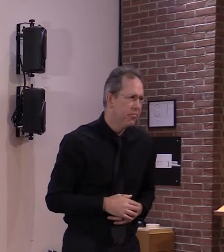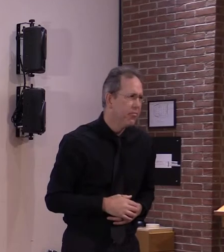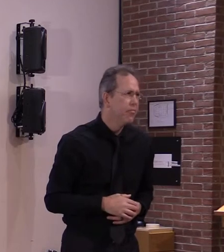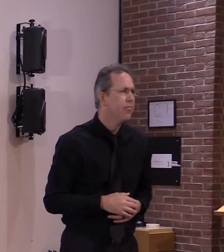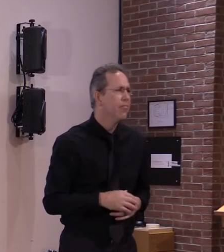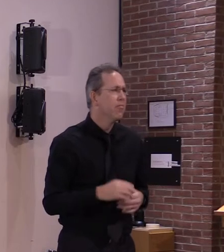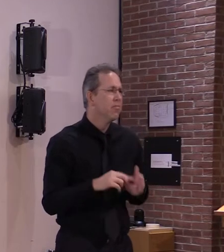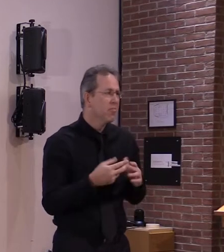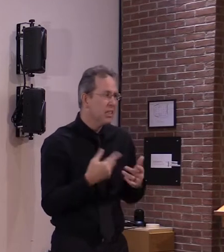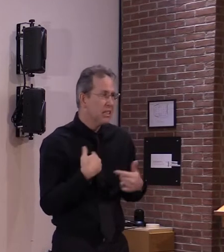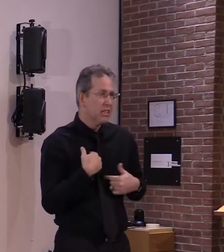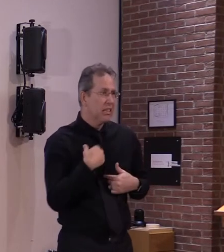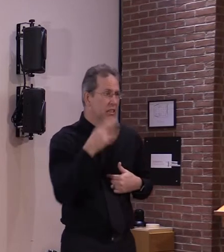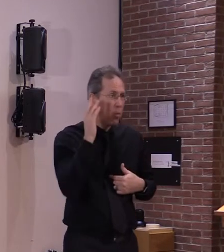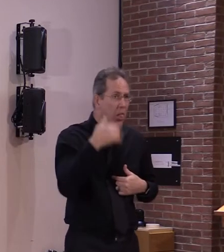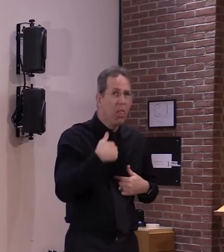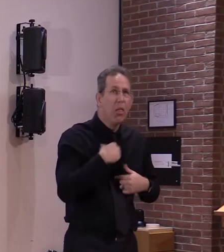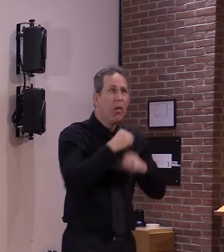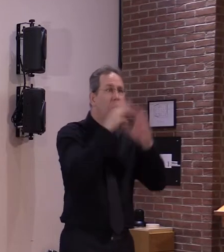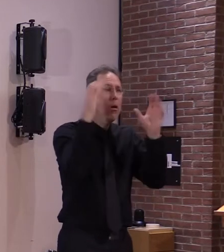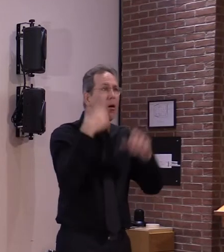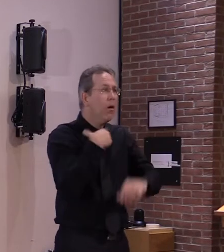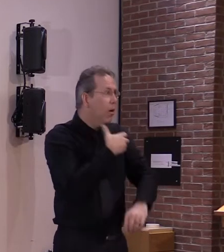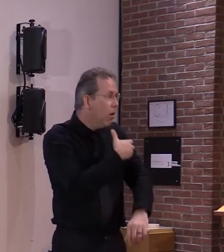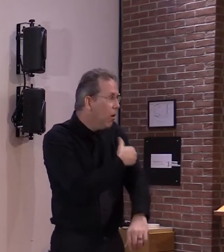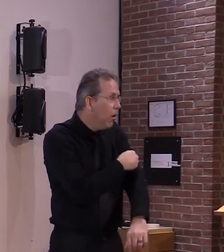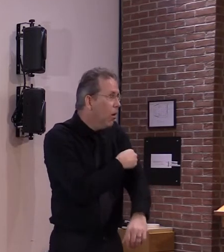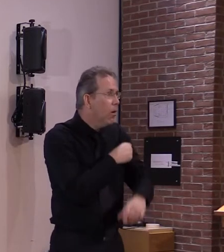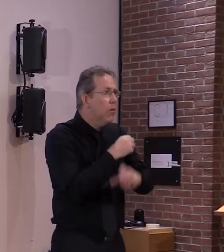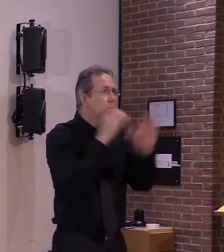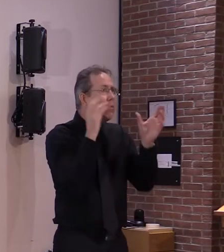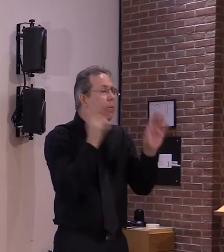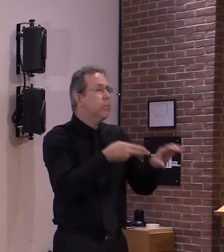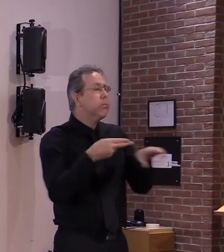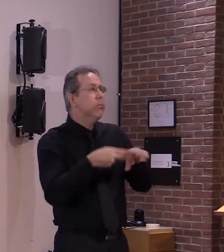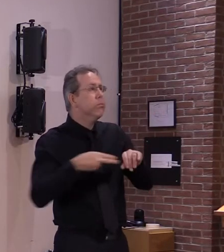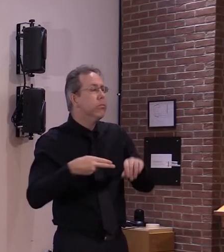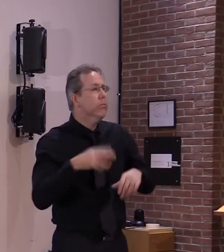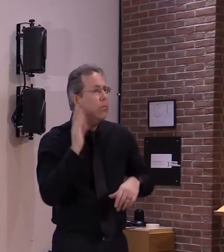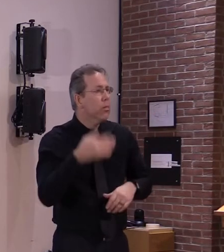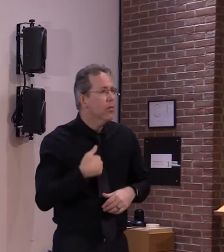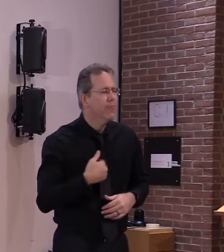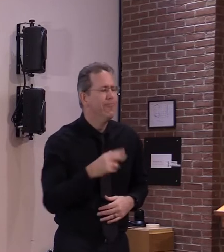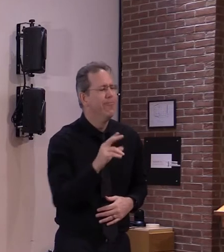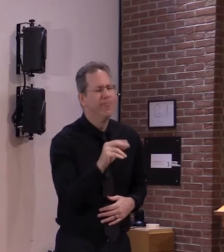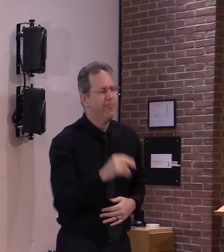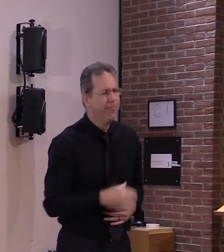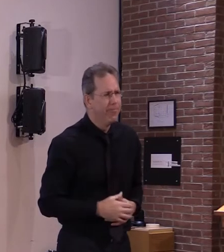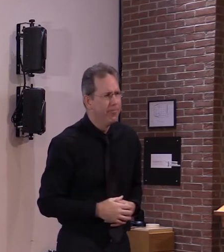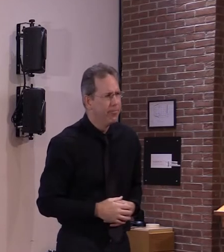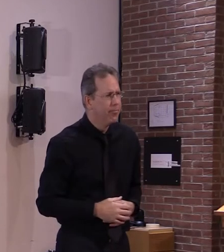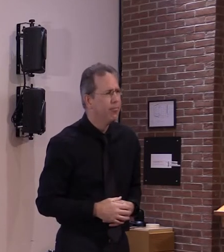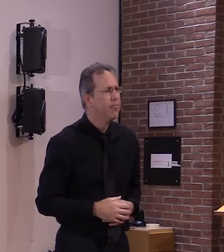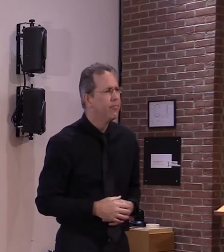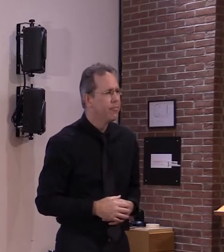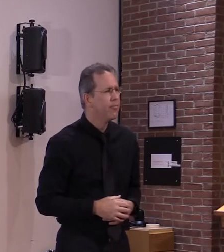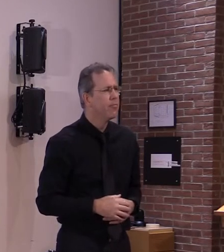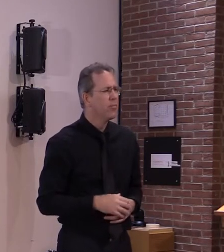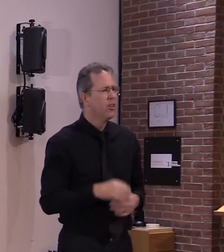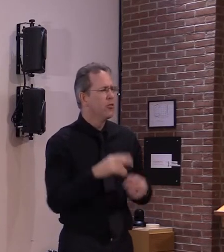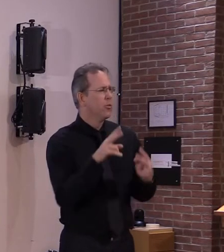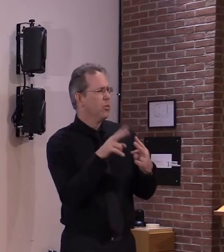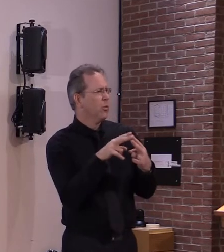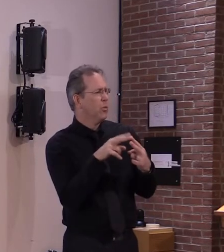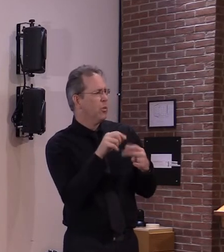effects and i think at least the two studies that i'm aware of right now are showing small percentages of people